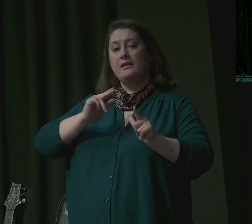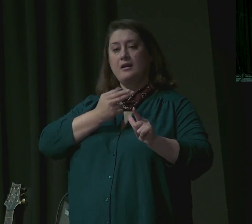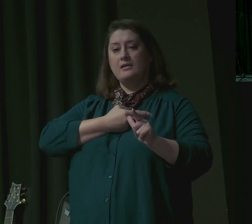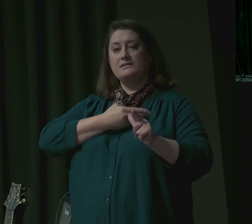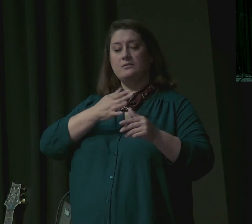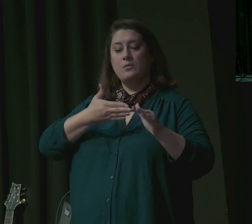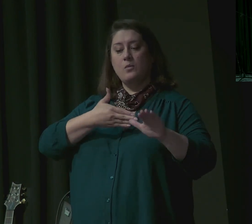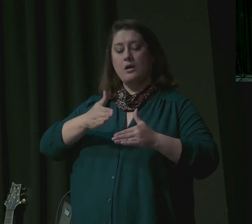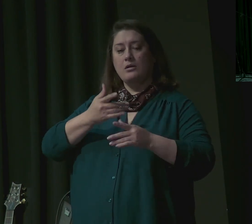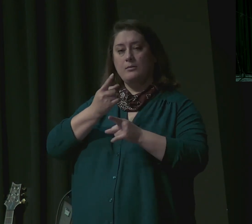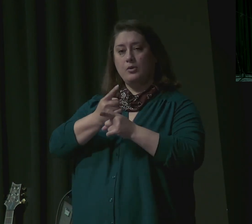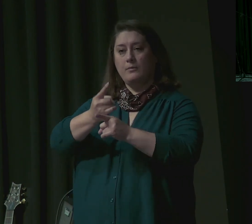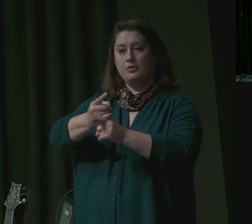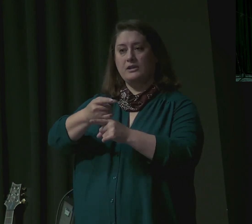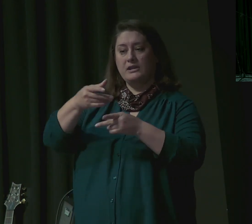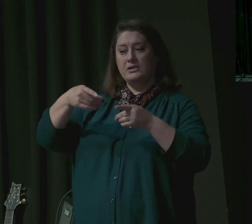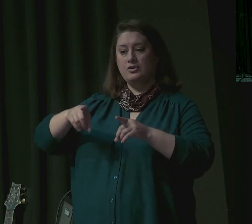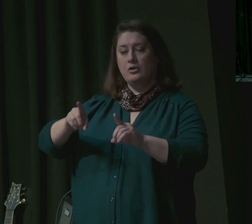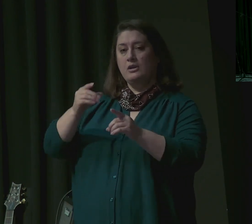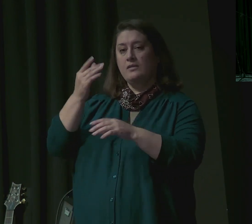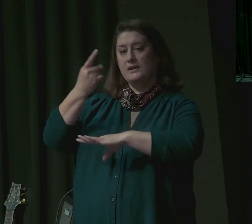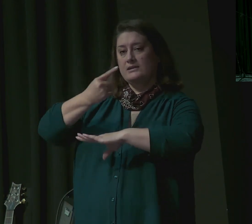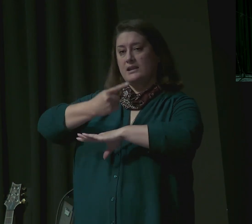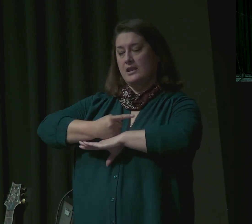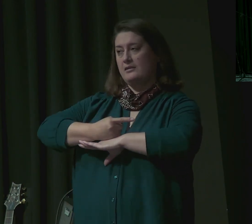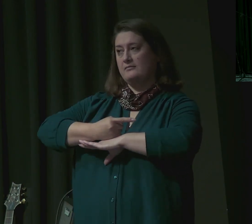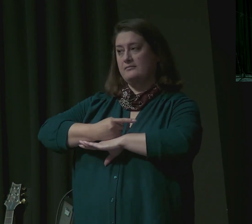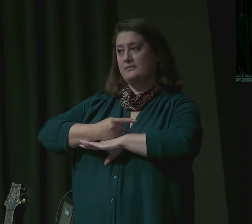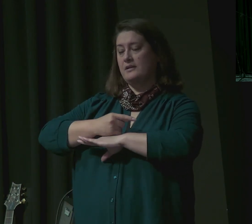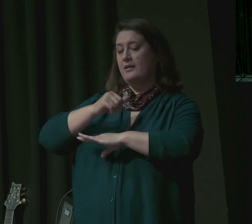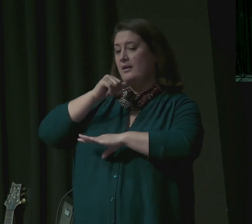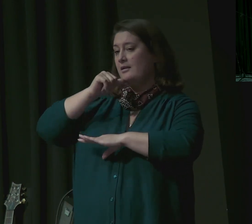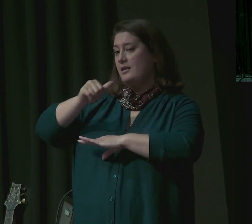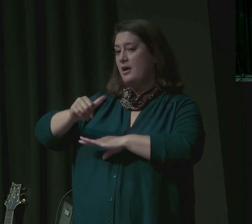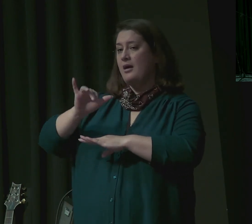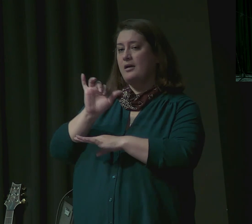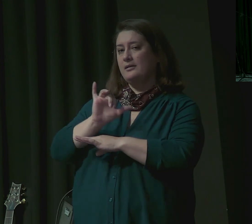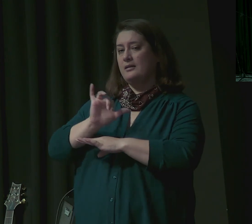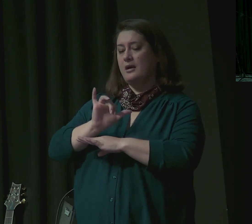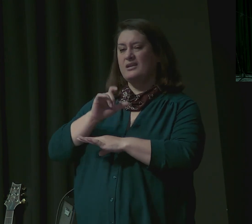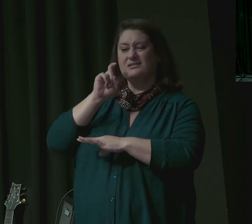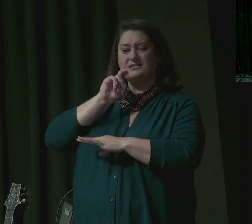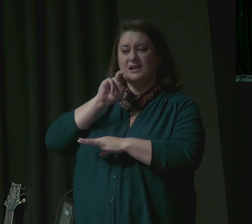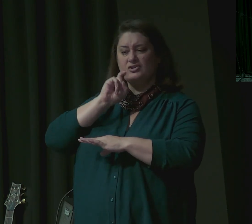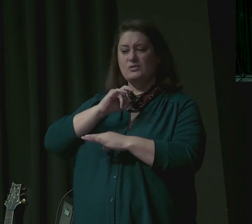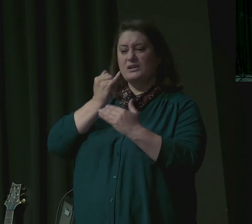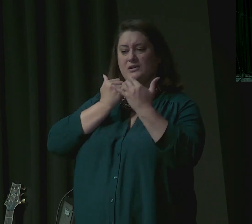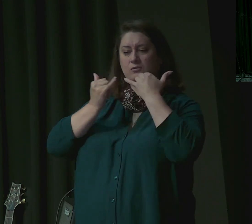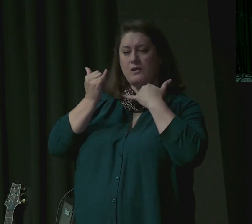not in sexual immorality and sensuality and we all say amen